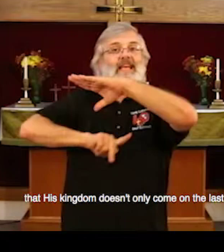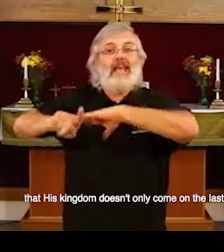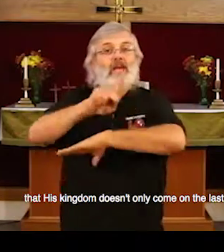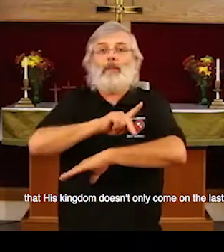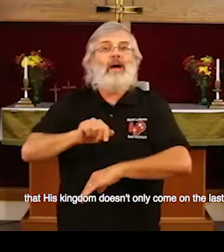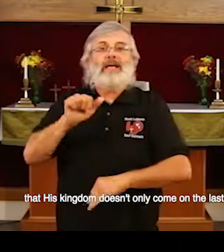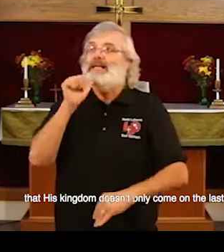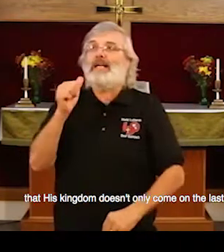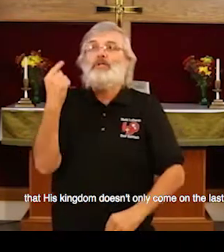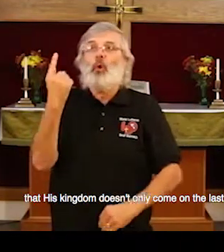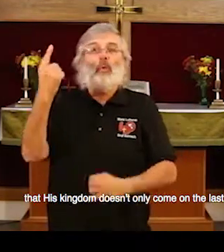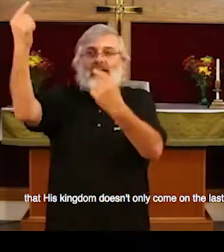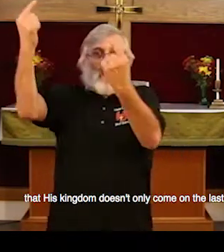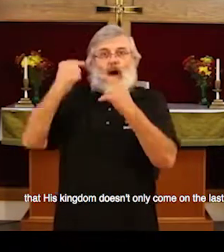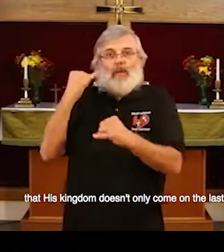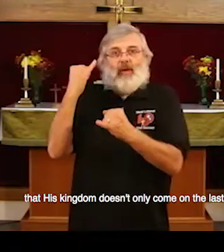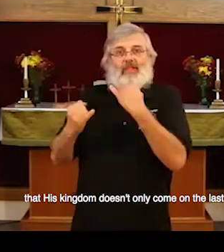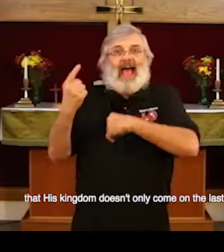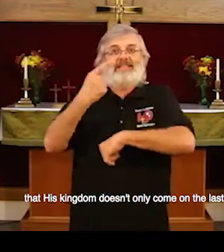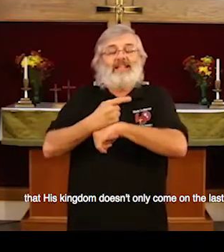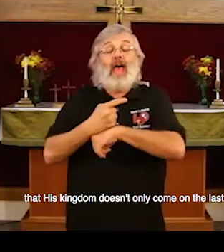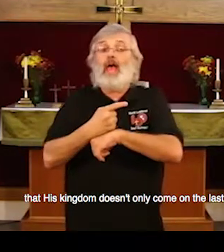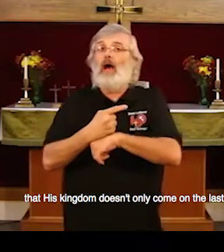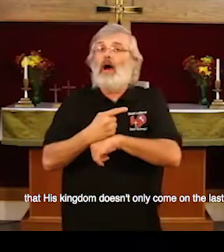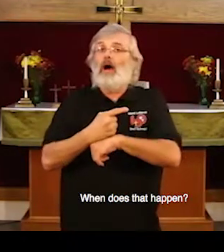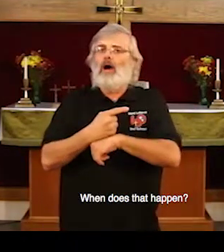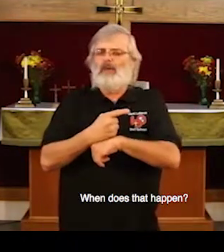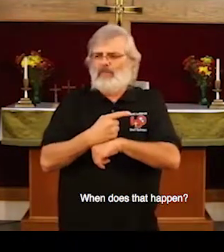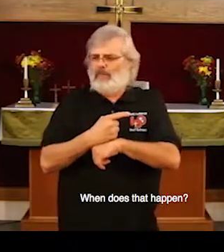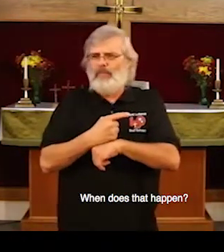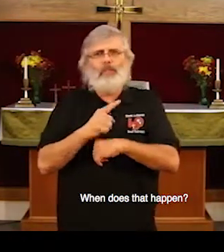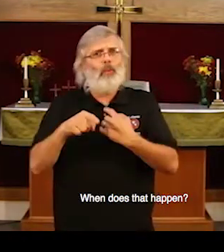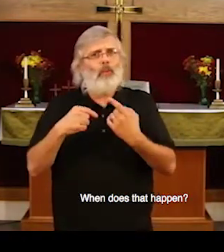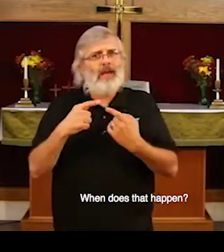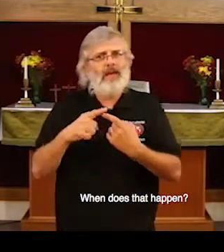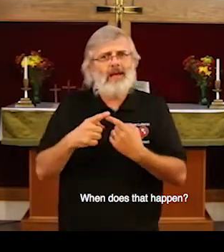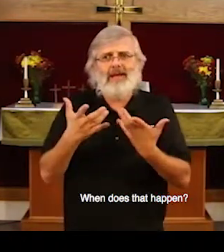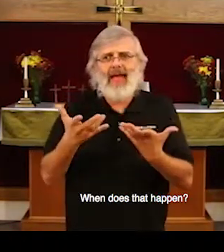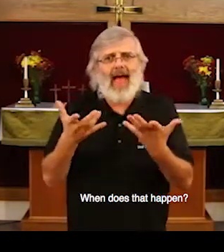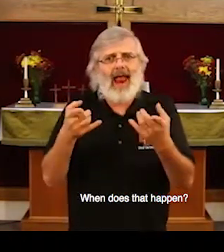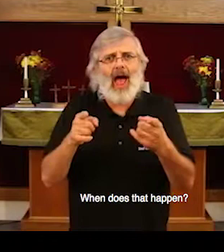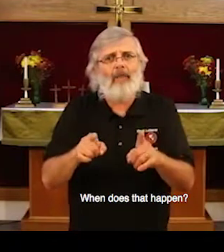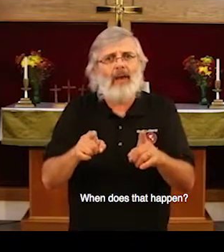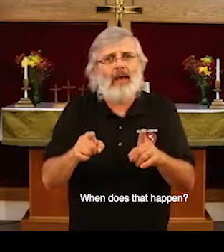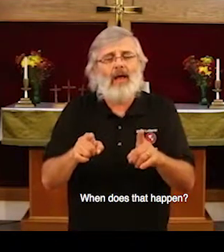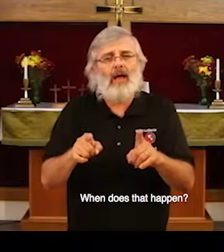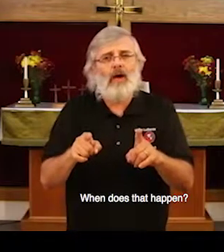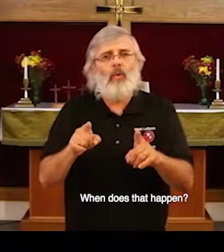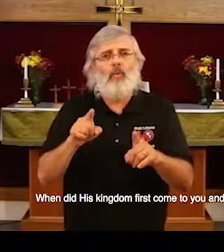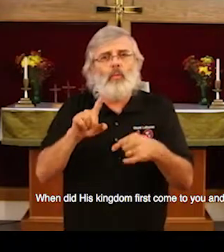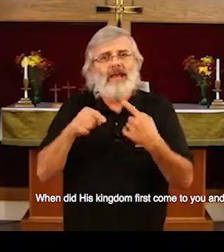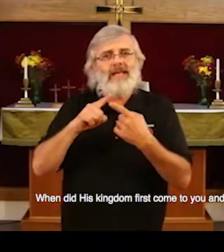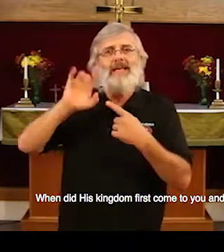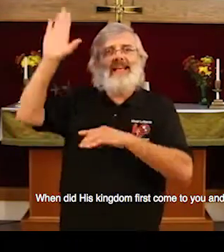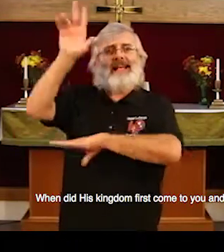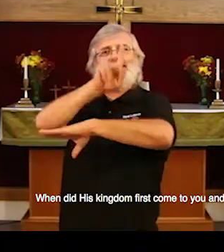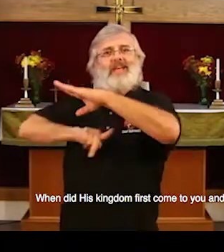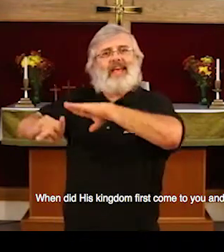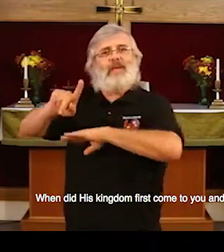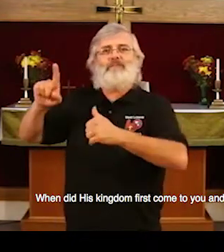kingdom doesn't only come on the last day. But when did that happen? When did his kingdom